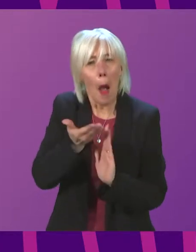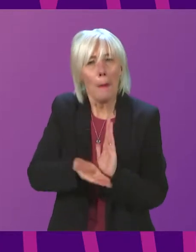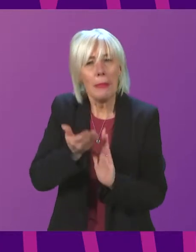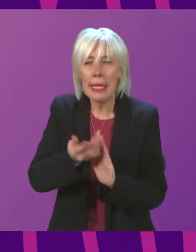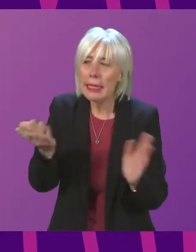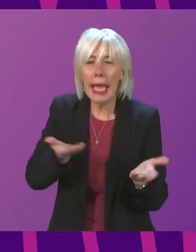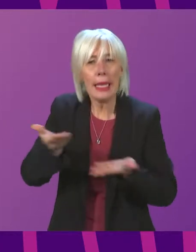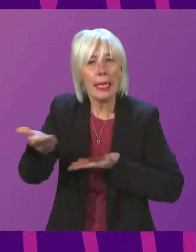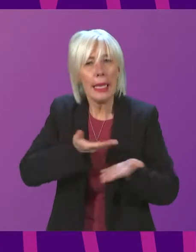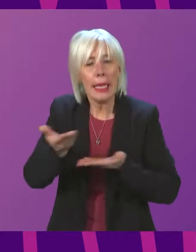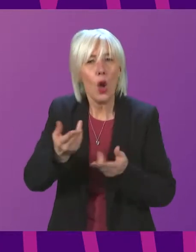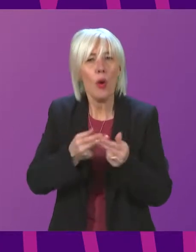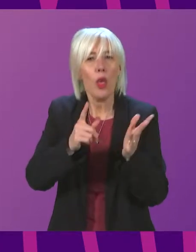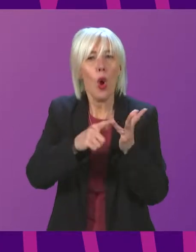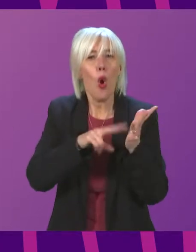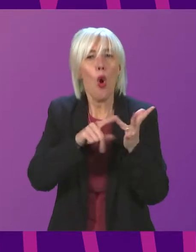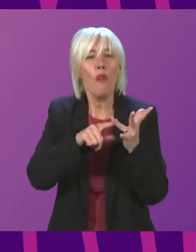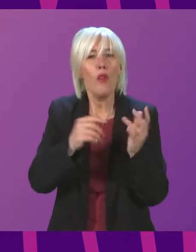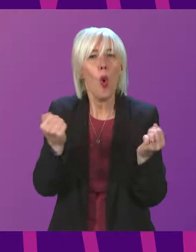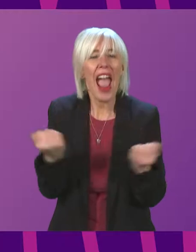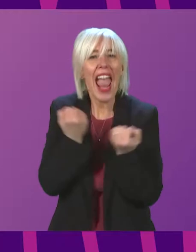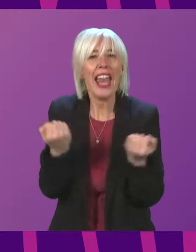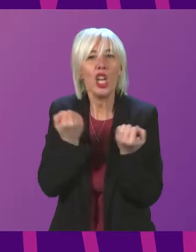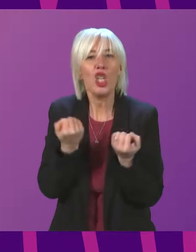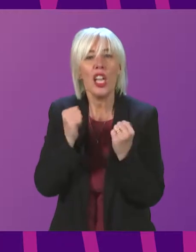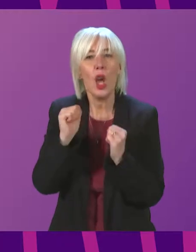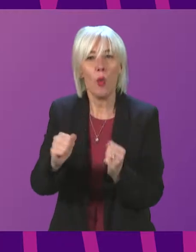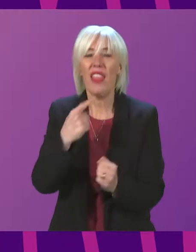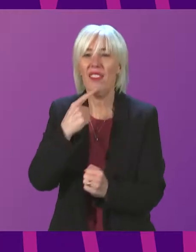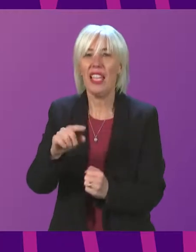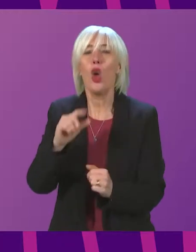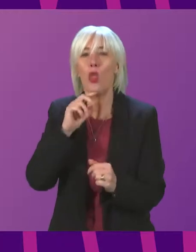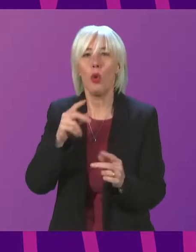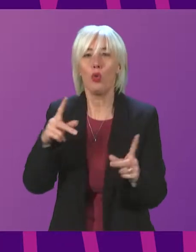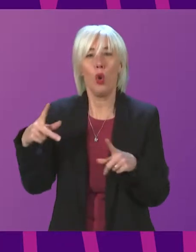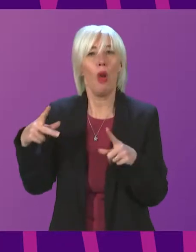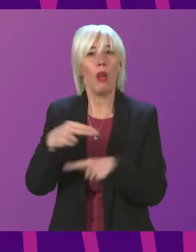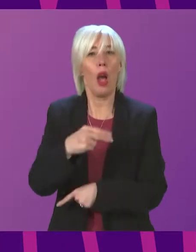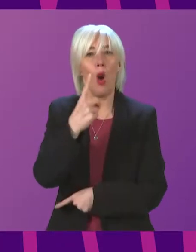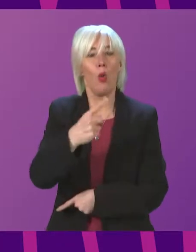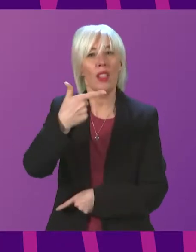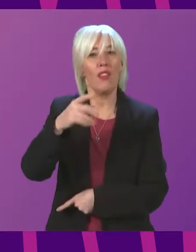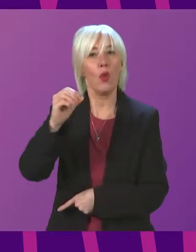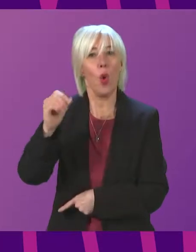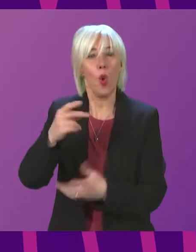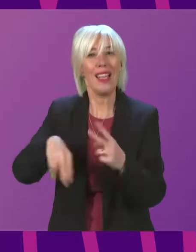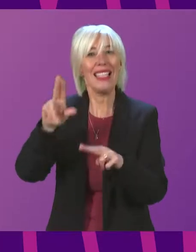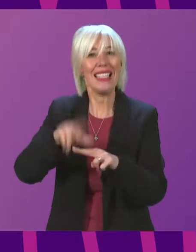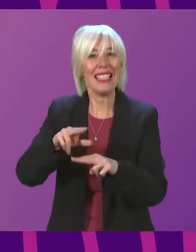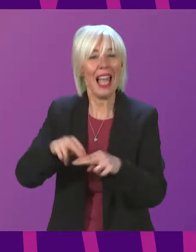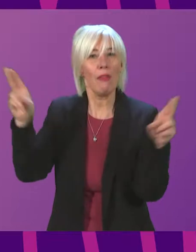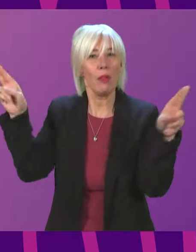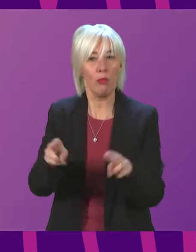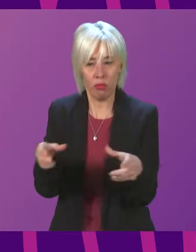discussions that has had with Ovo Energy regarding its reported decision to reduce its workforce by 1,700 employees? Minister.